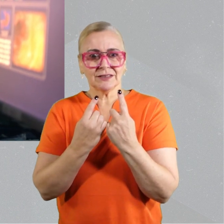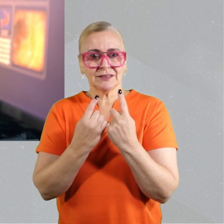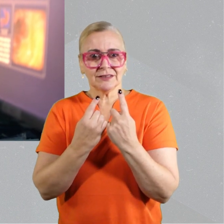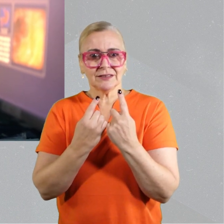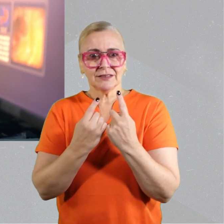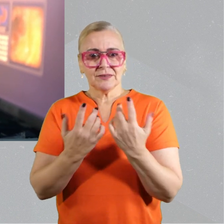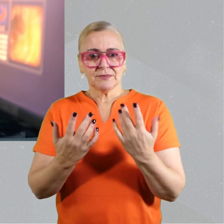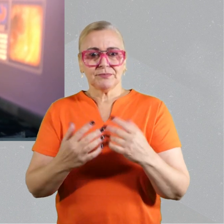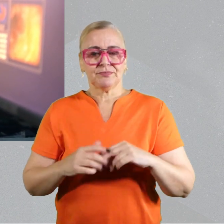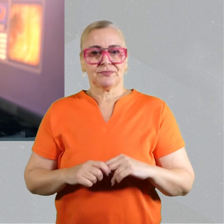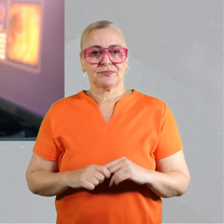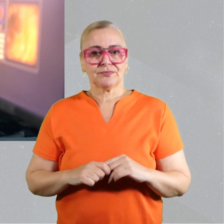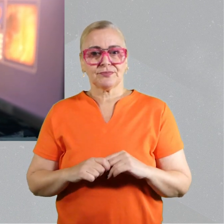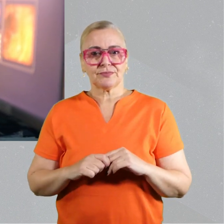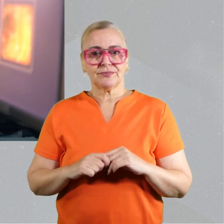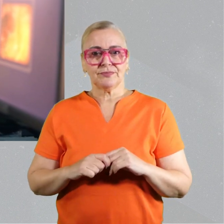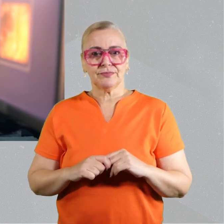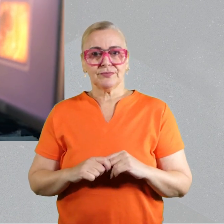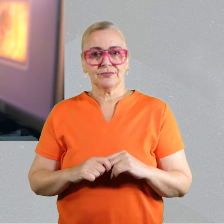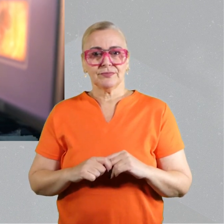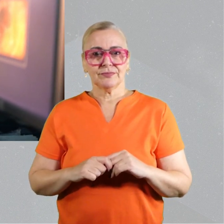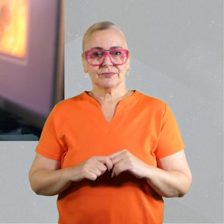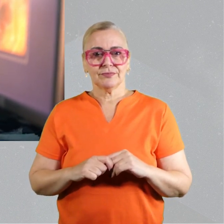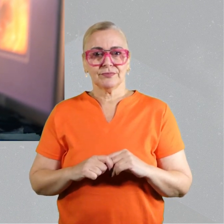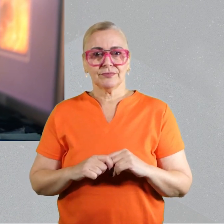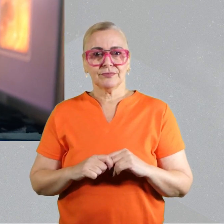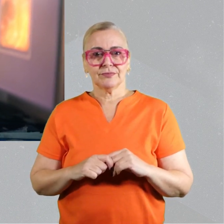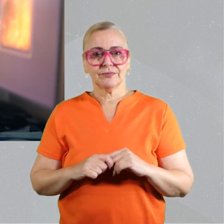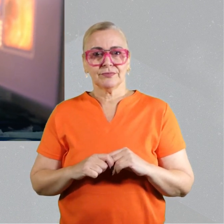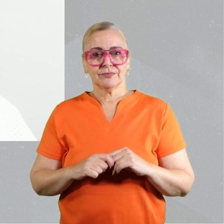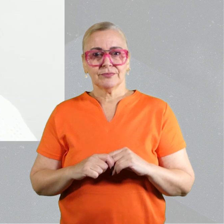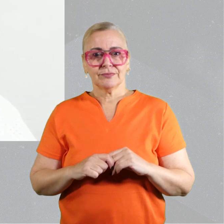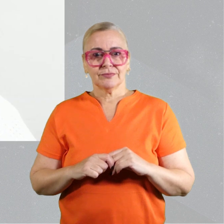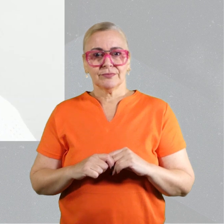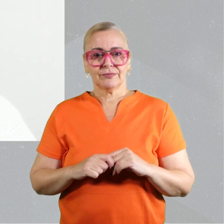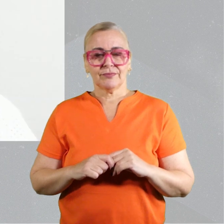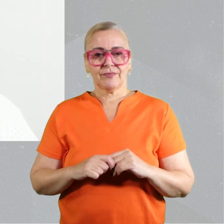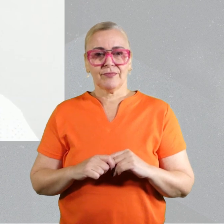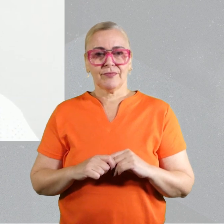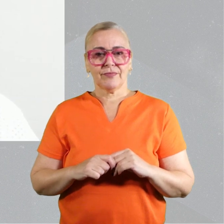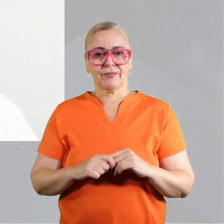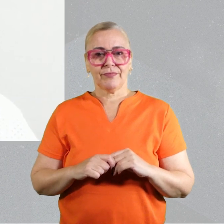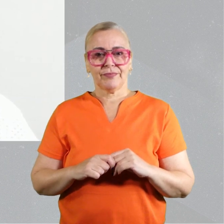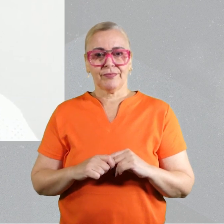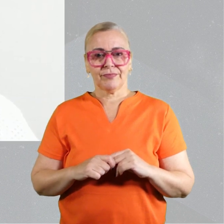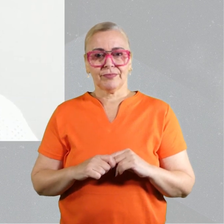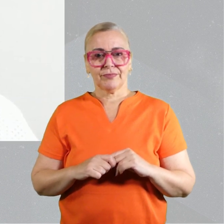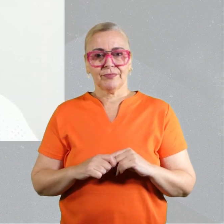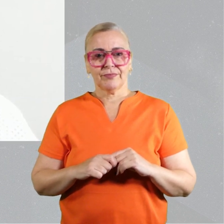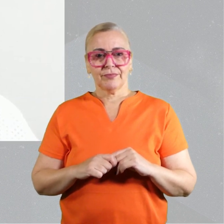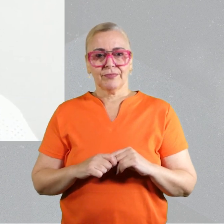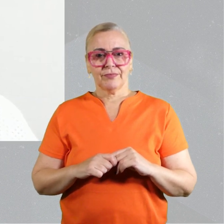own. This is the best model that should be adopted by anybody, not only be interested in their career, but interested in the people